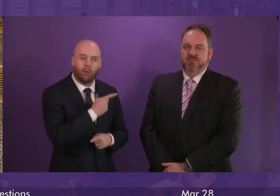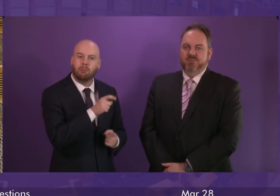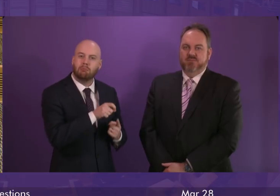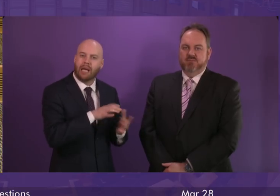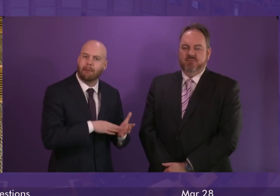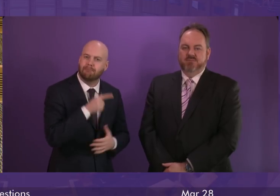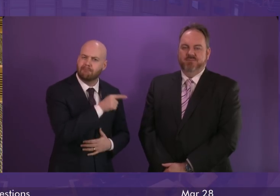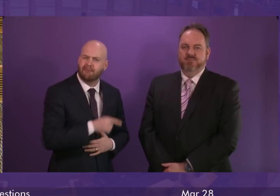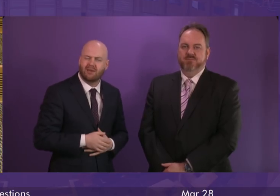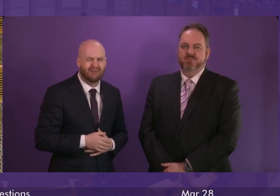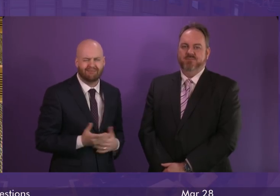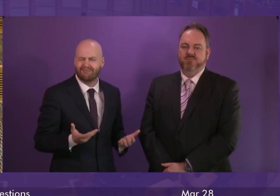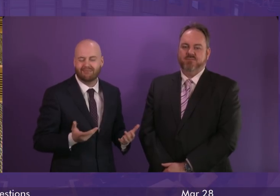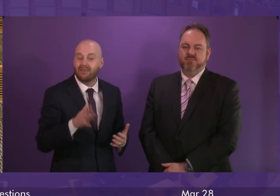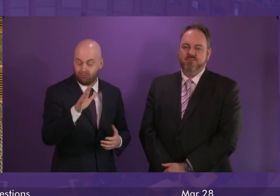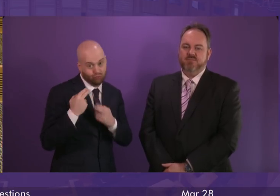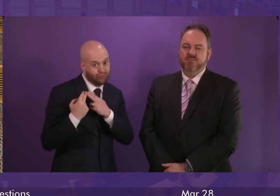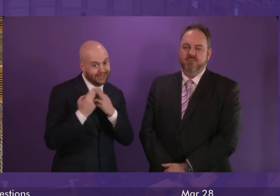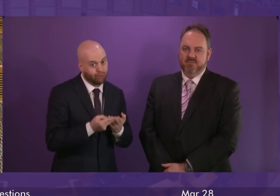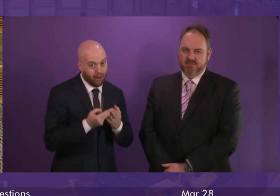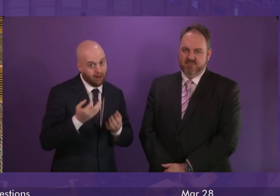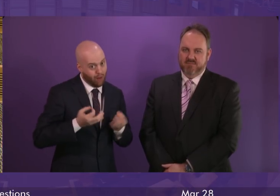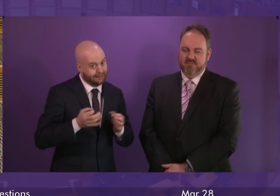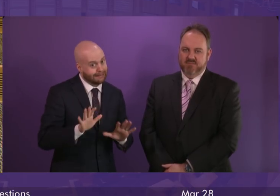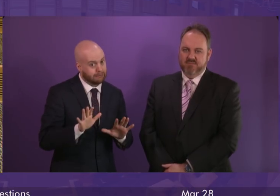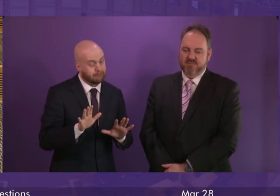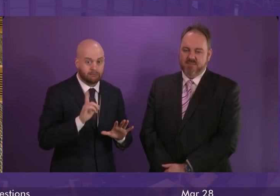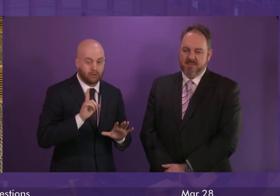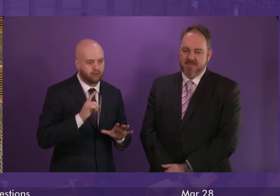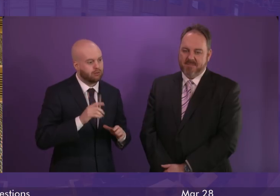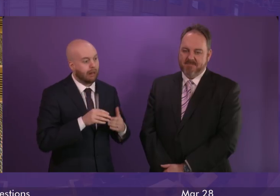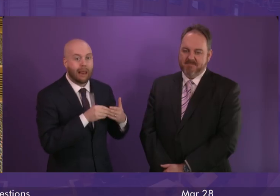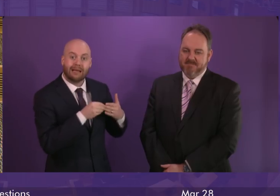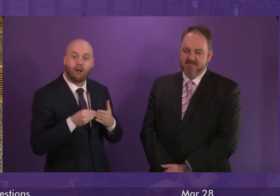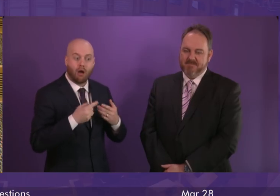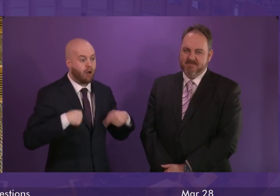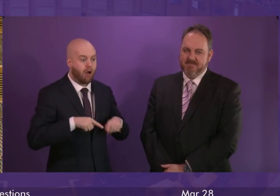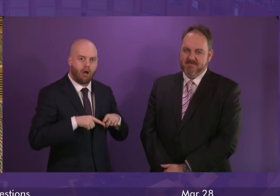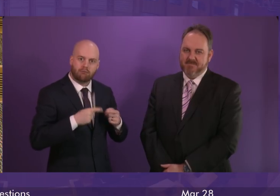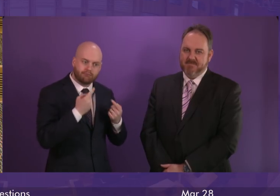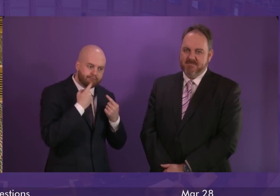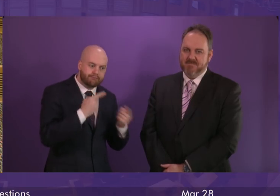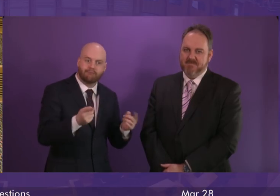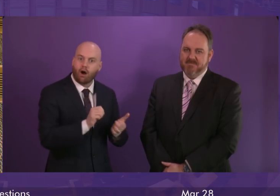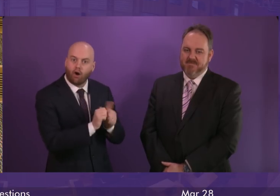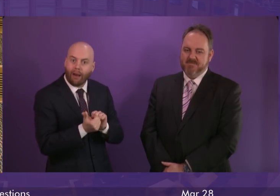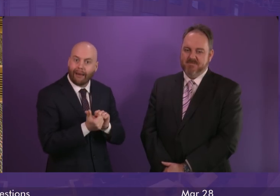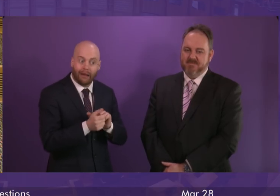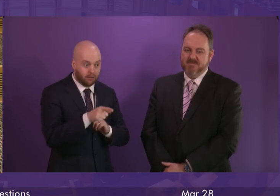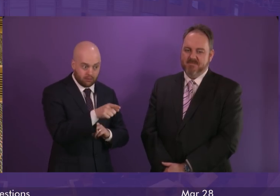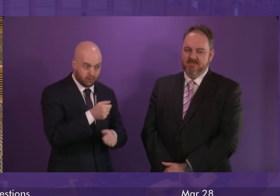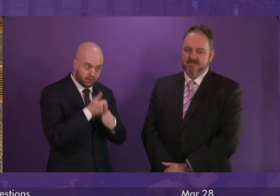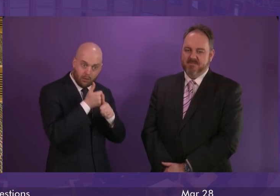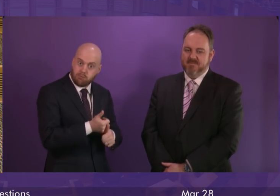You know, it's traditional in politics. It's traditional for leaders to say to colleagues, you know, if you don't back me on an